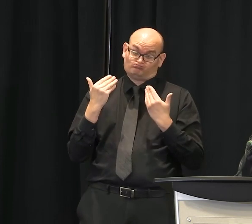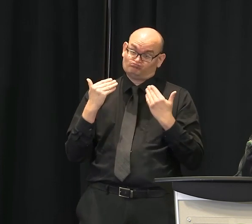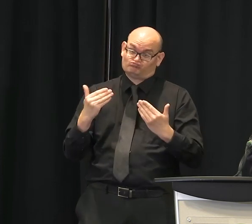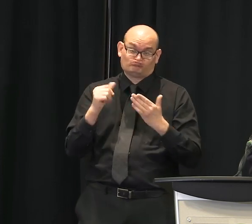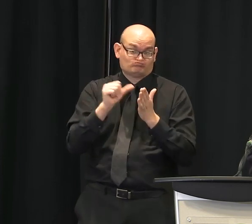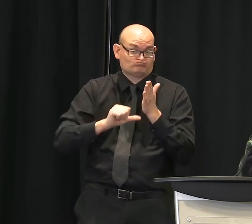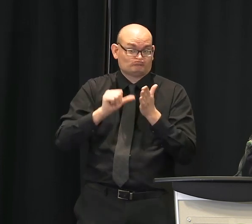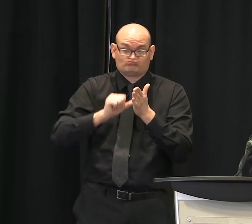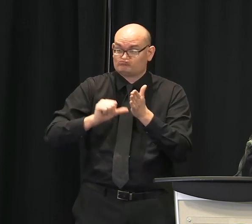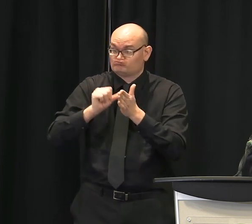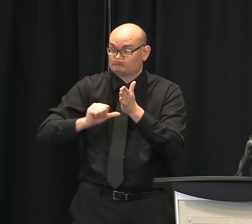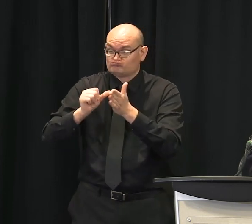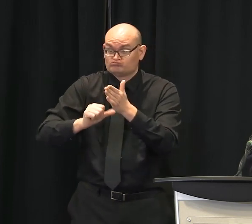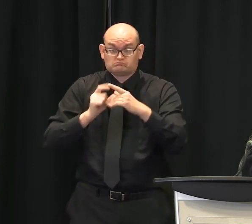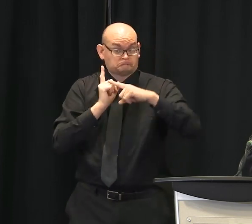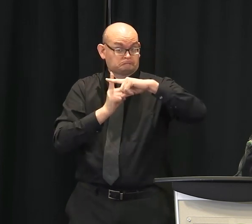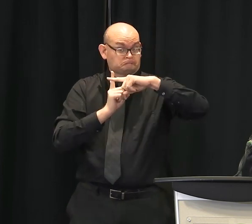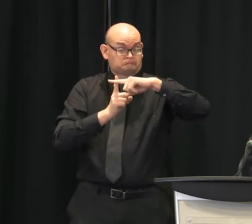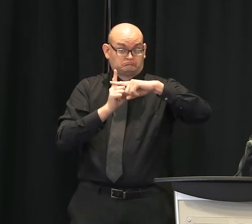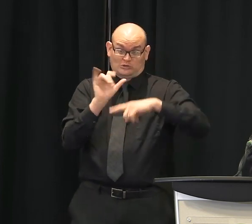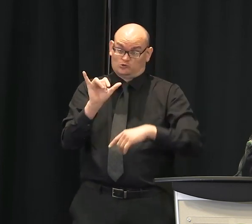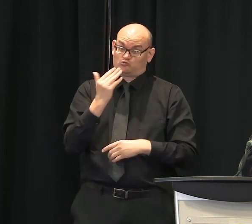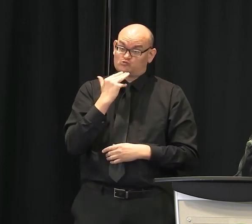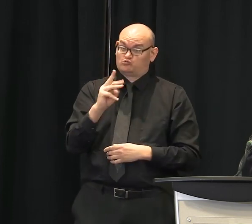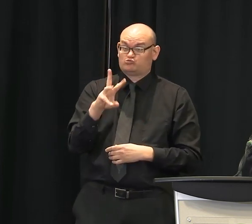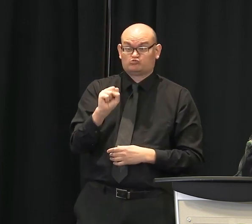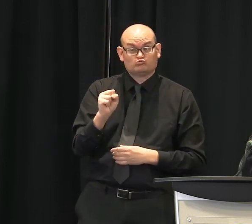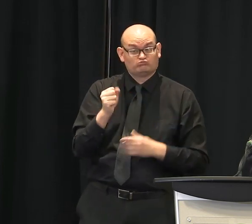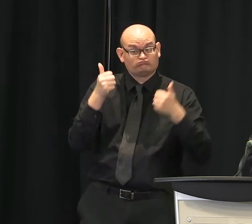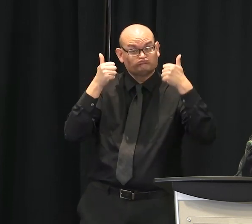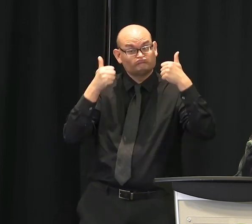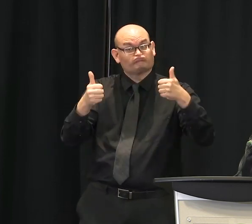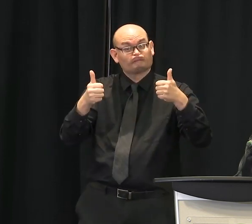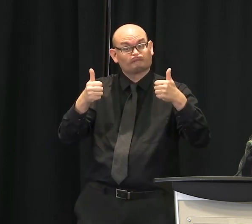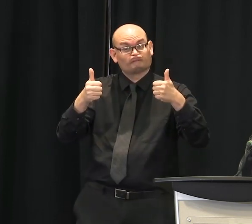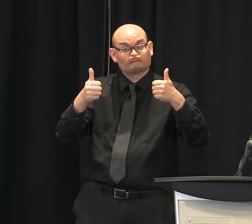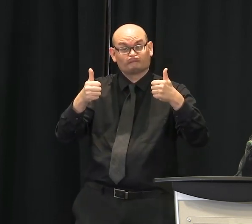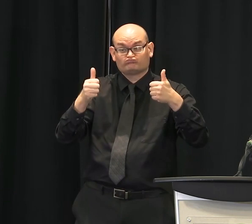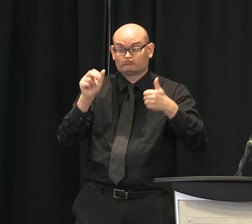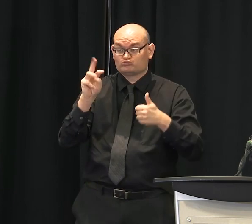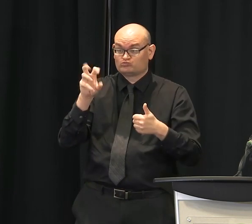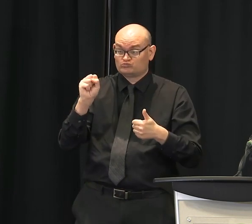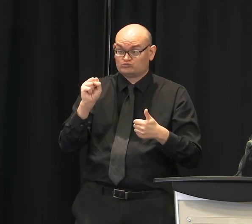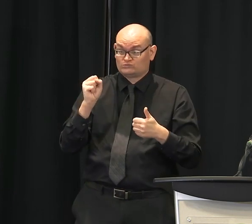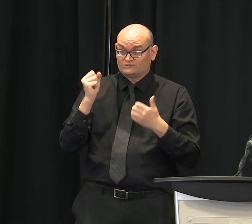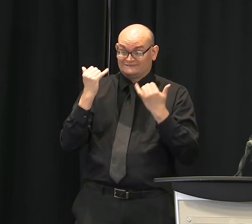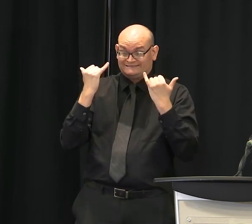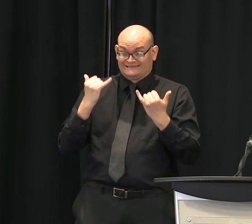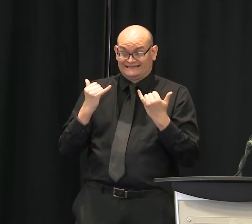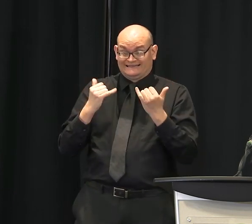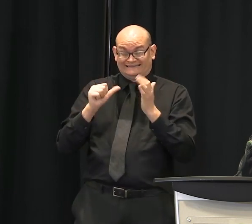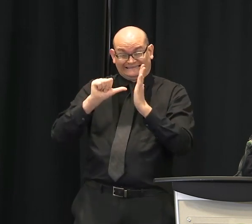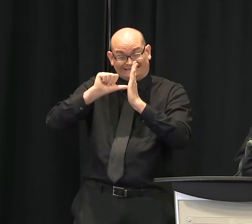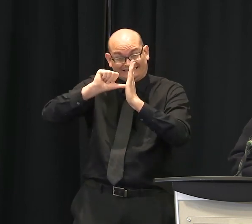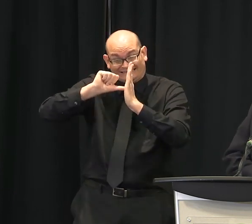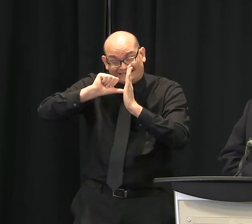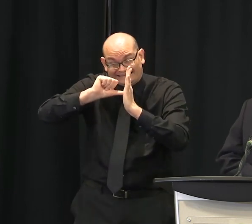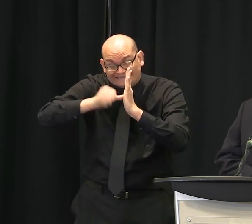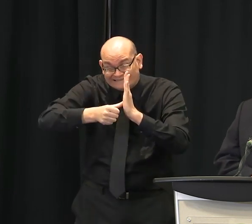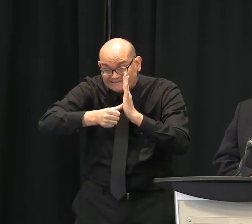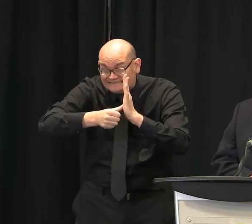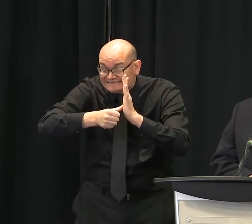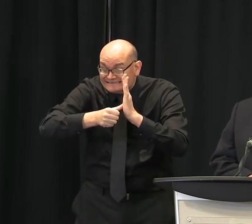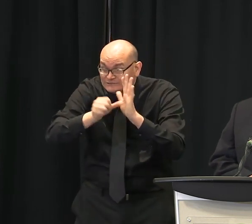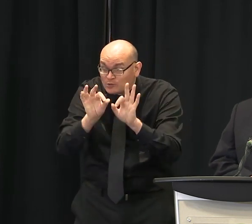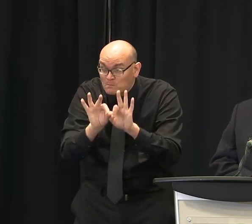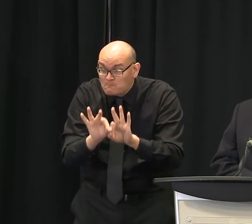today, you know, just to really emphasize from a health care standpoint, you know, we really need everybody to do their